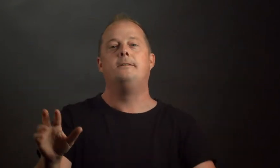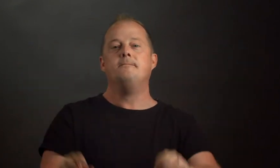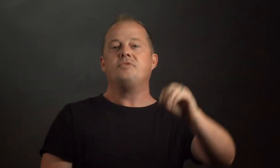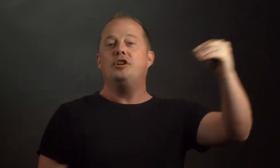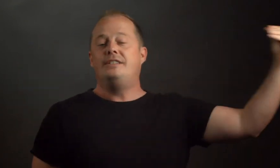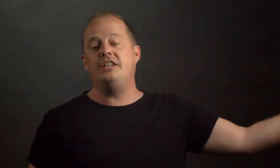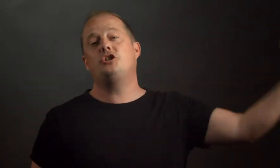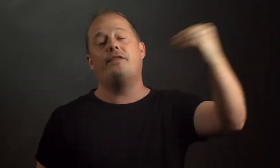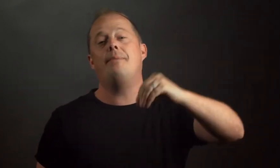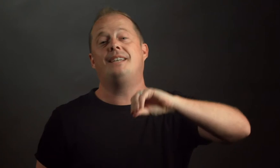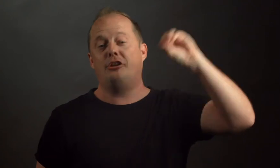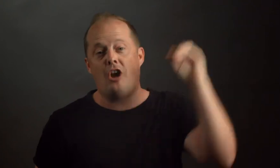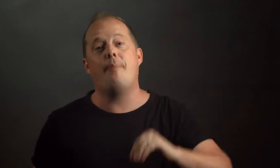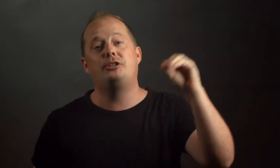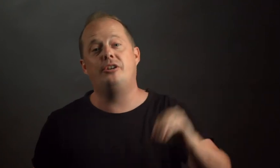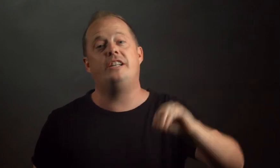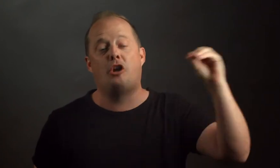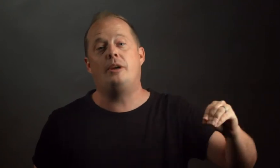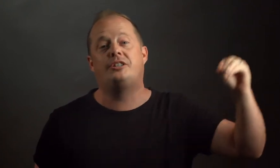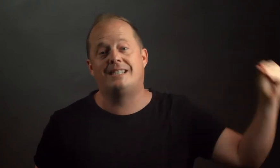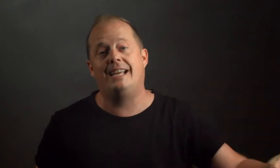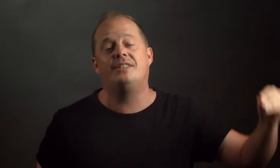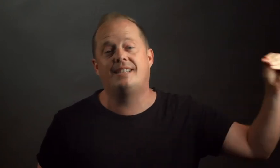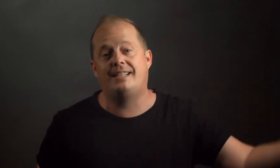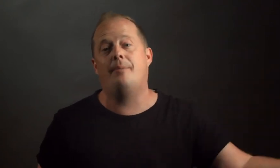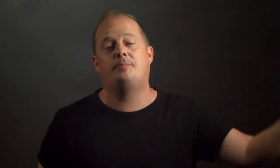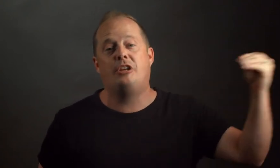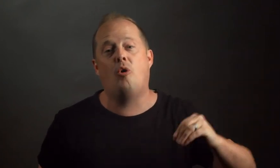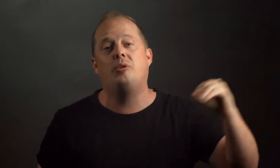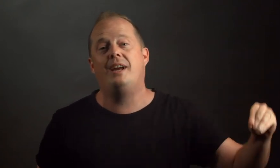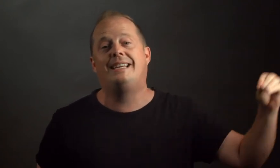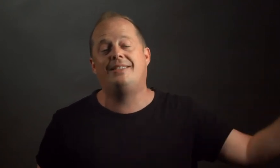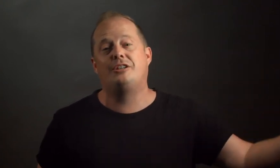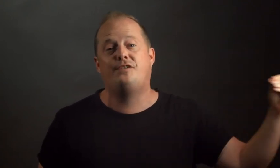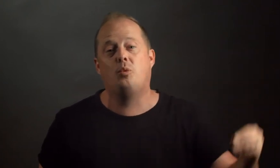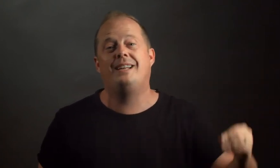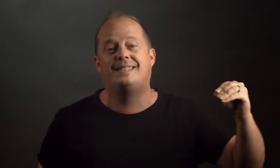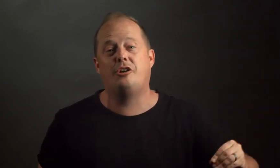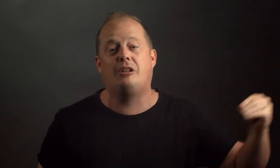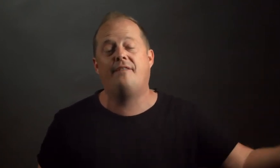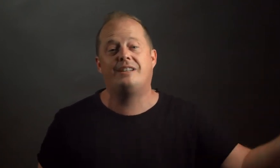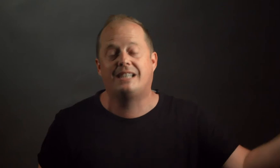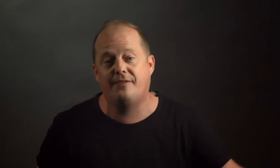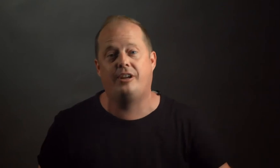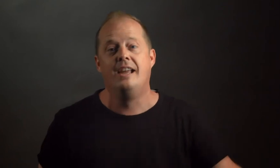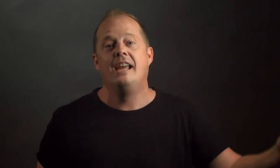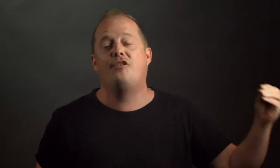zinzendorf came and said there's an opportunity to go reach the slaves in saint thomas but the only way to get there is if you're willing to sell your life into slavery if you're